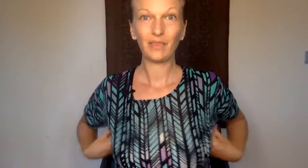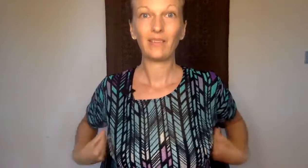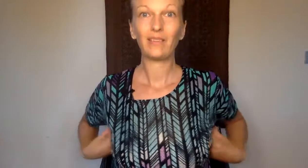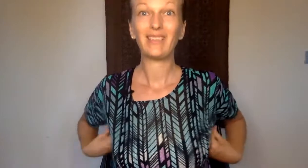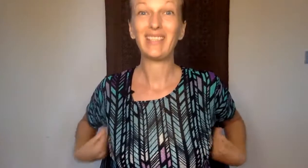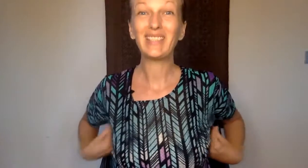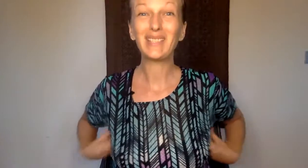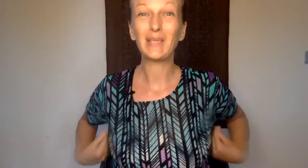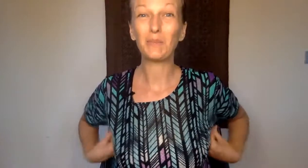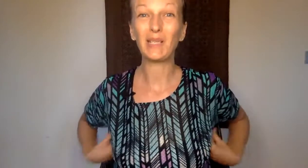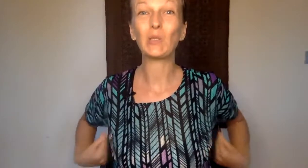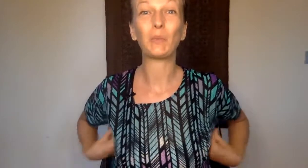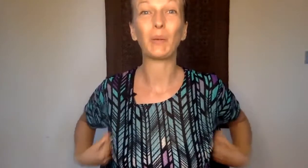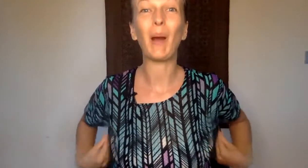This is my superpower.